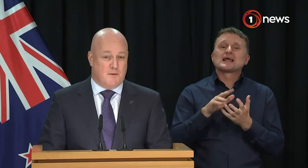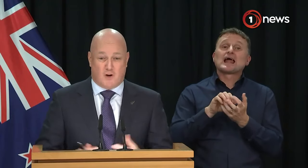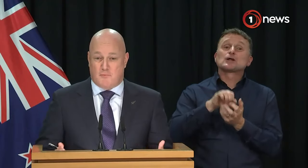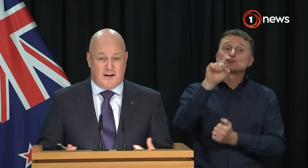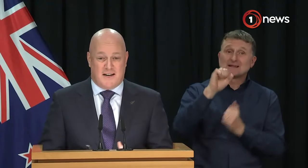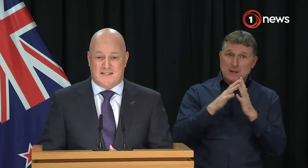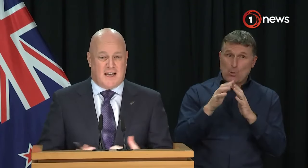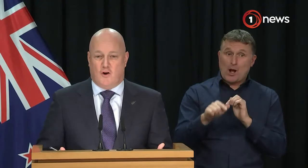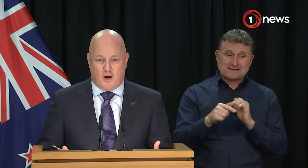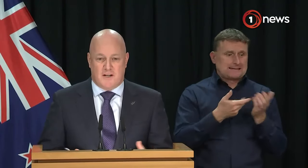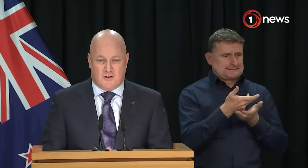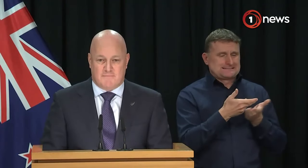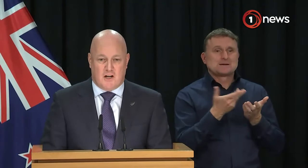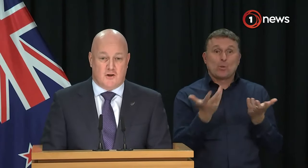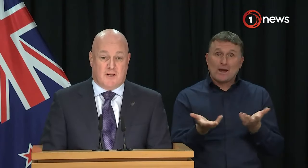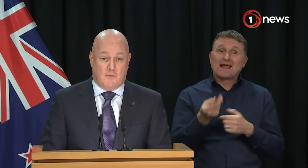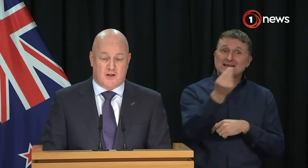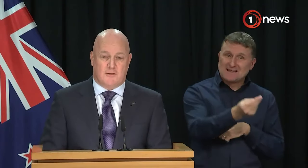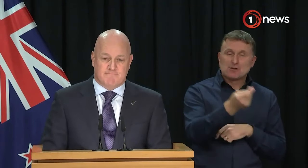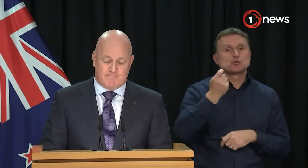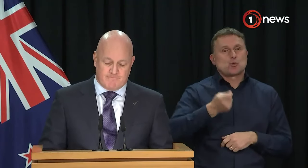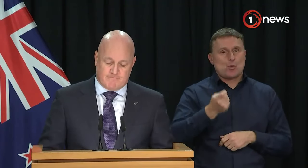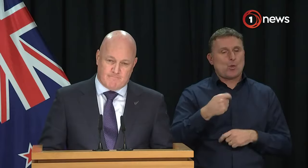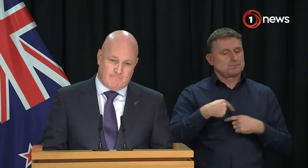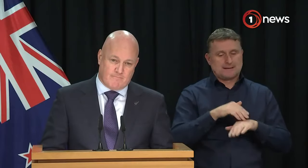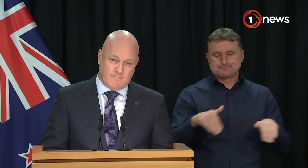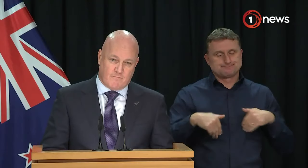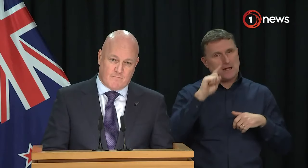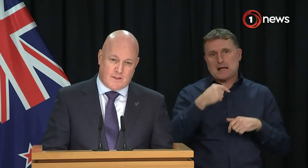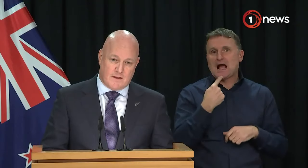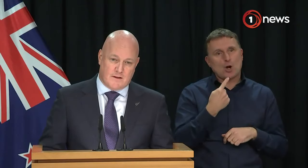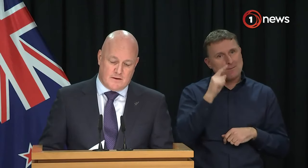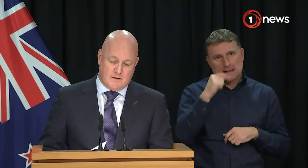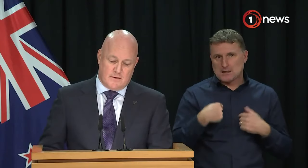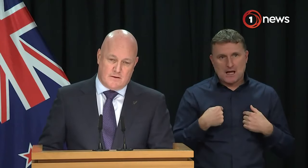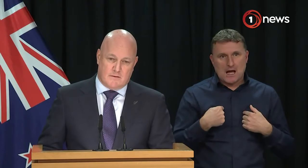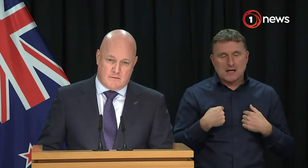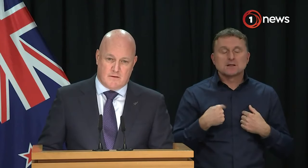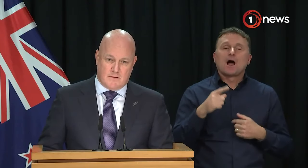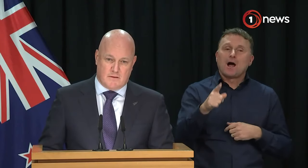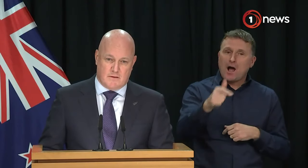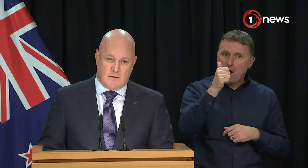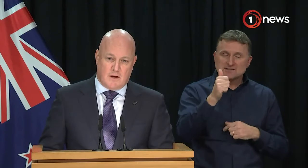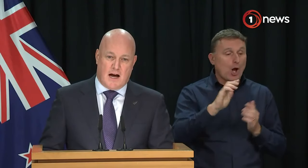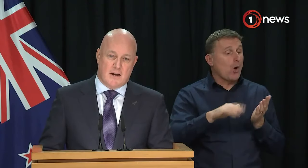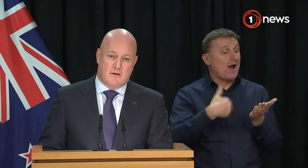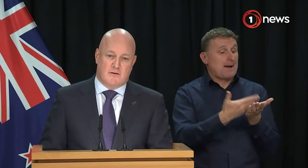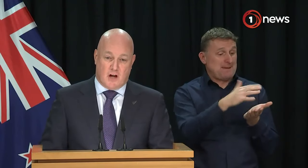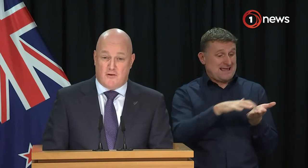it's inappropriate, and I just cannot comment on it, and I shouldn't be commenting on it. Well, there has been an appeal lodged, but it's not in court.